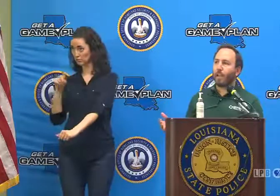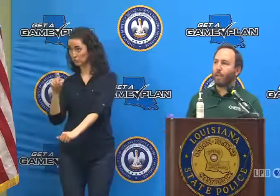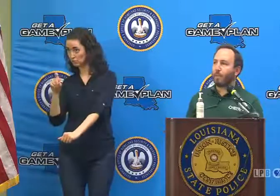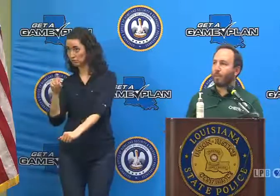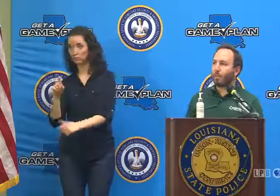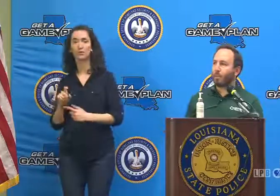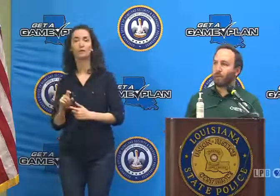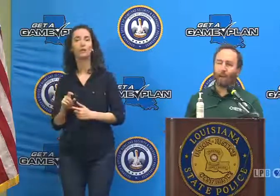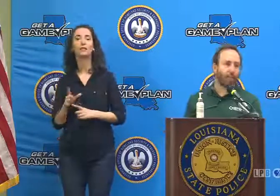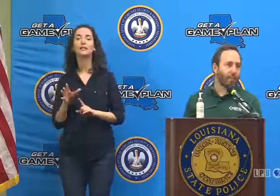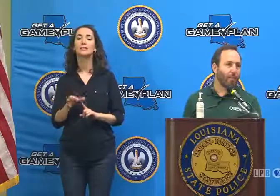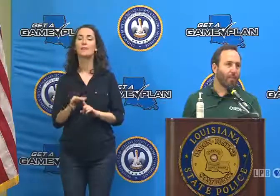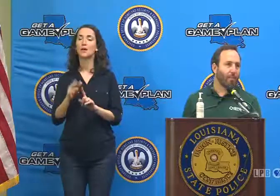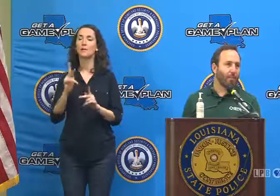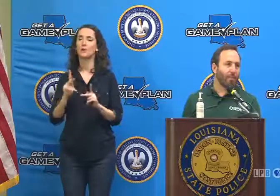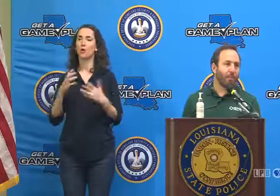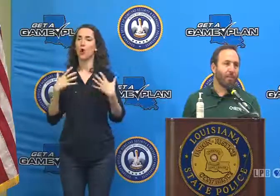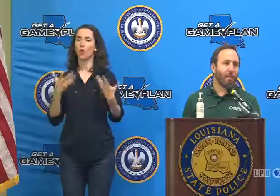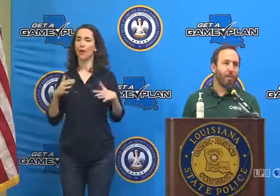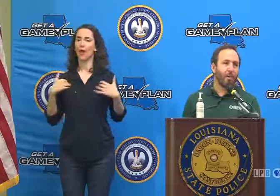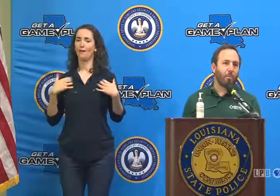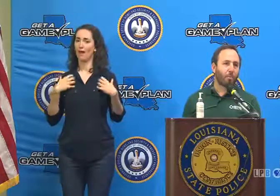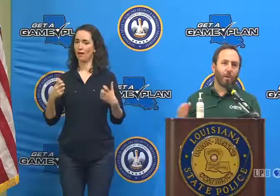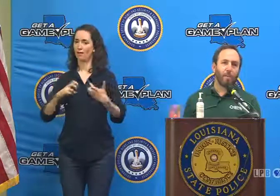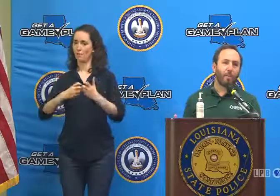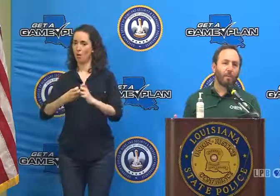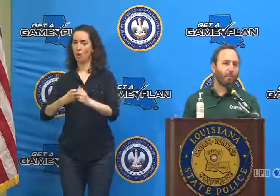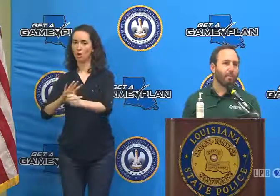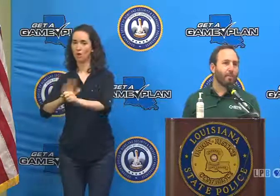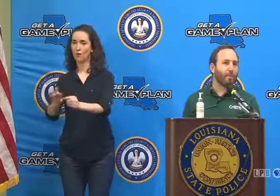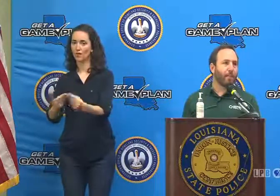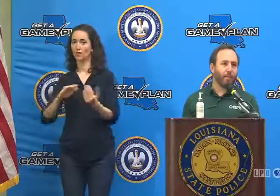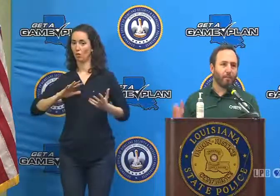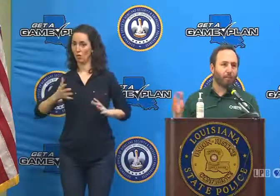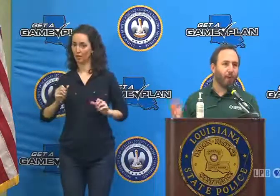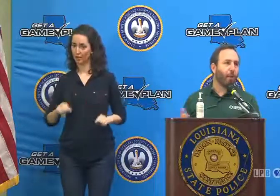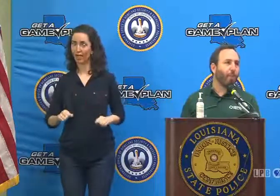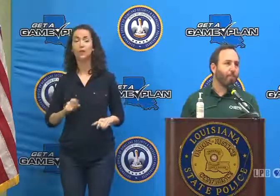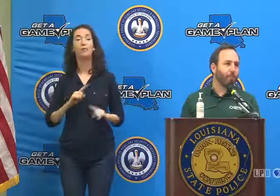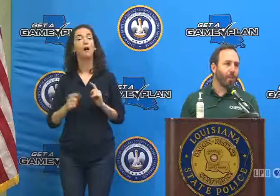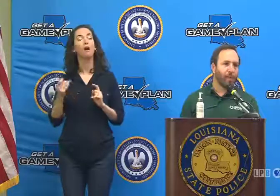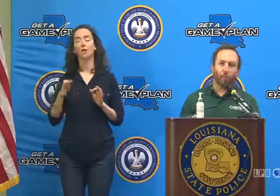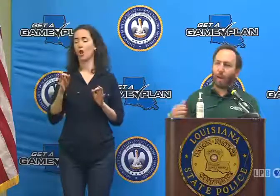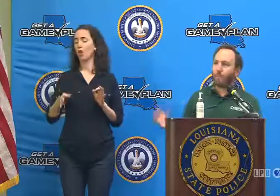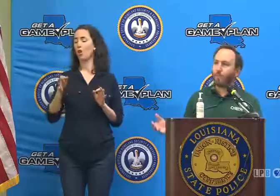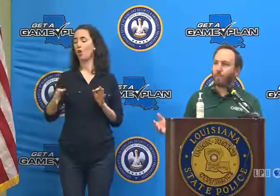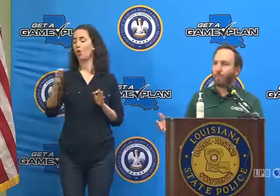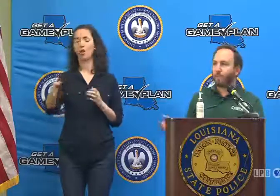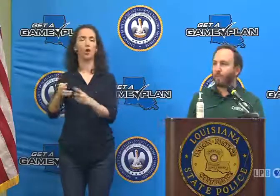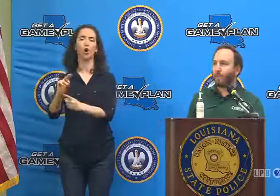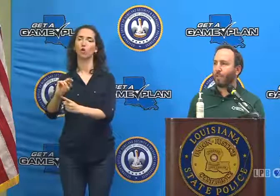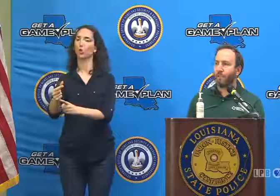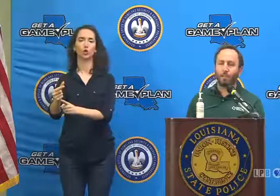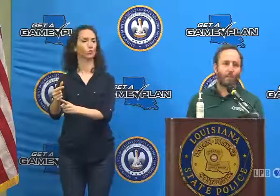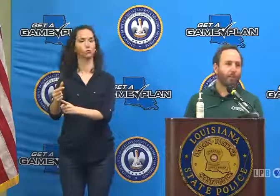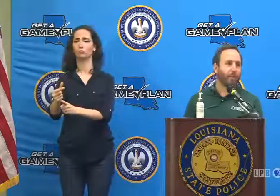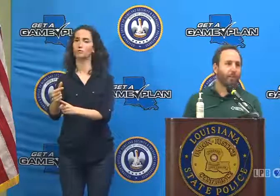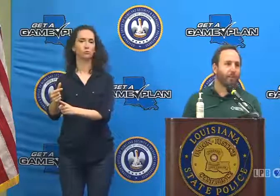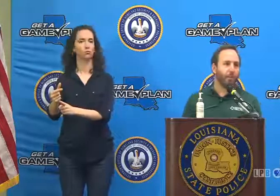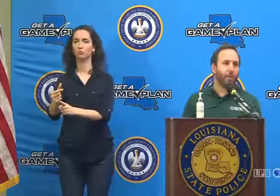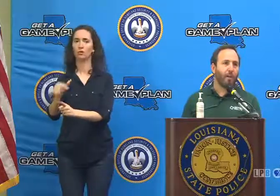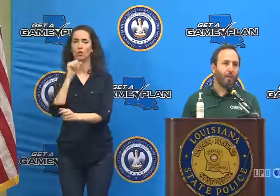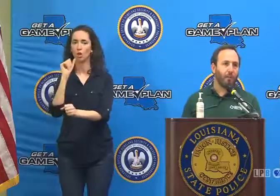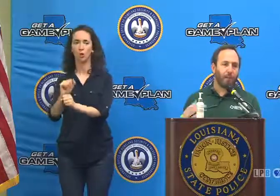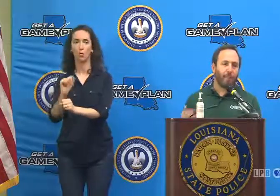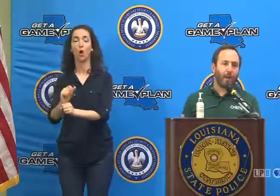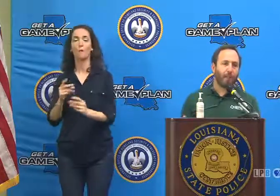indicated in people who are at high risk for complications, but they're only good if they're given right away. If you wait a few days, they really lose their efficacy.